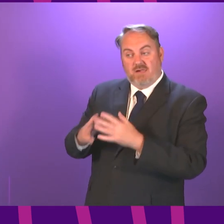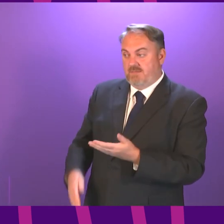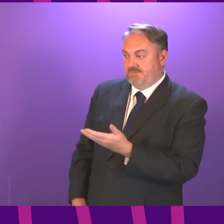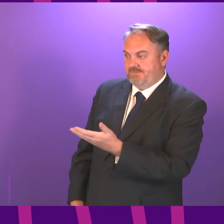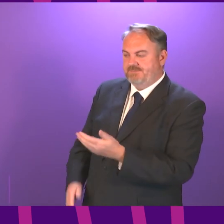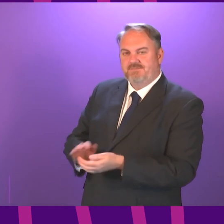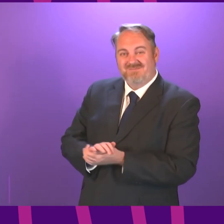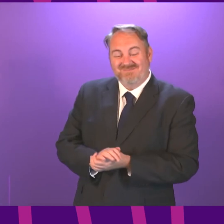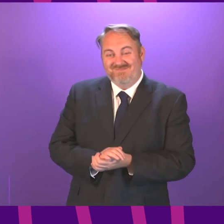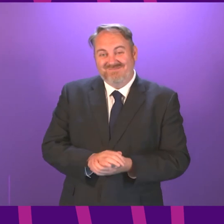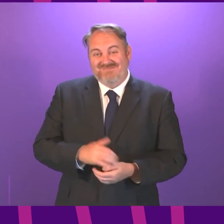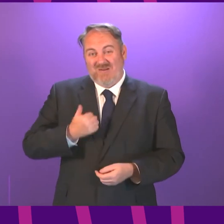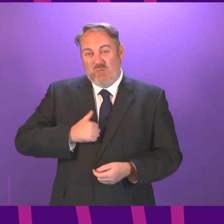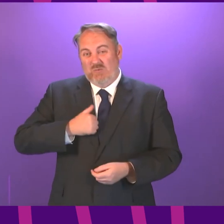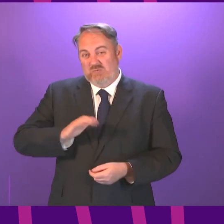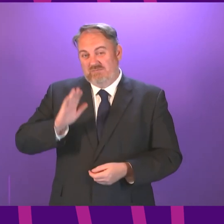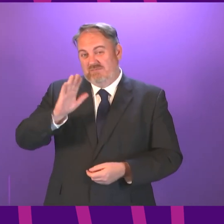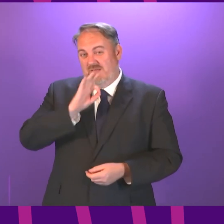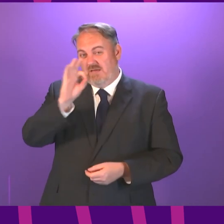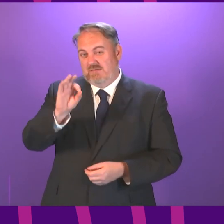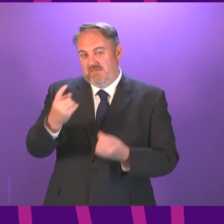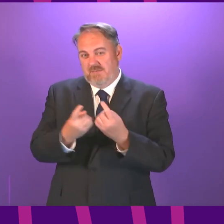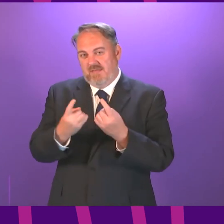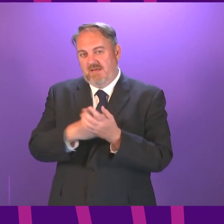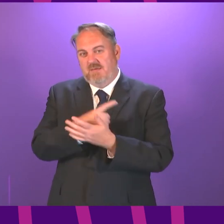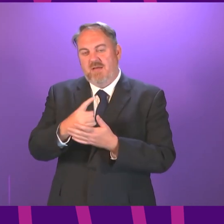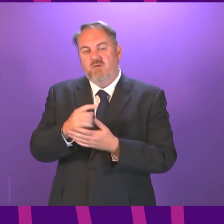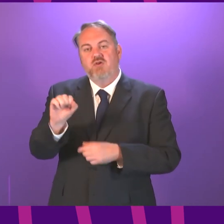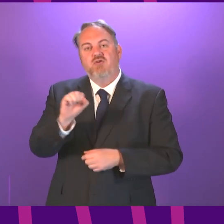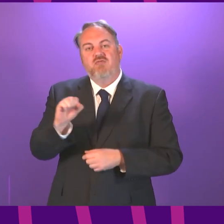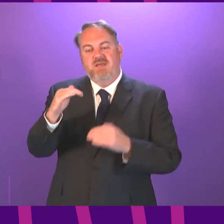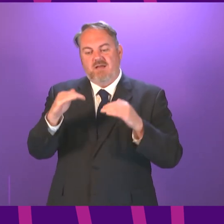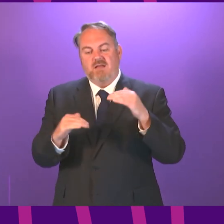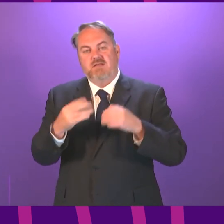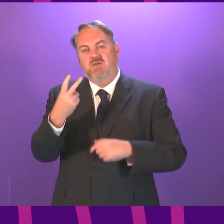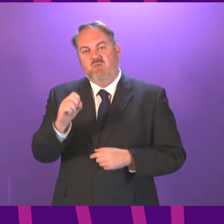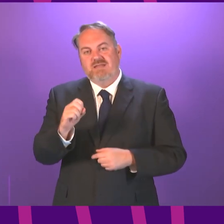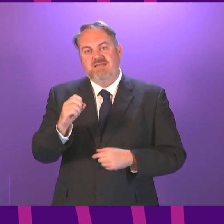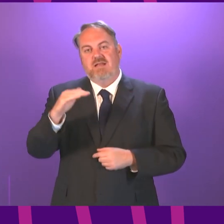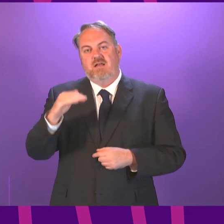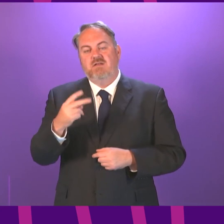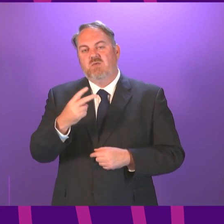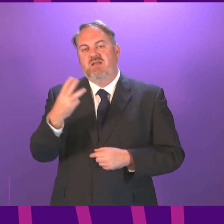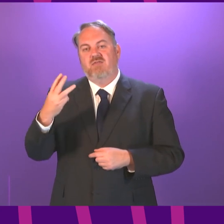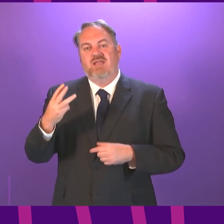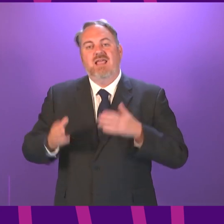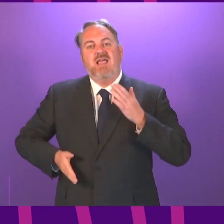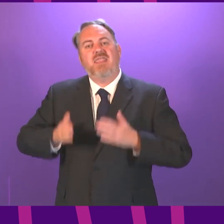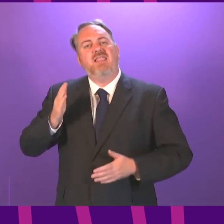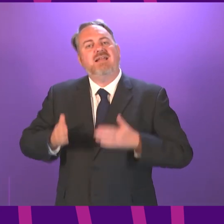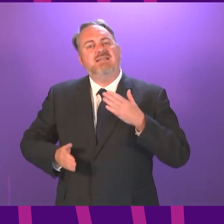I've been asked to raise a very specific issue around the European under 20 and 23 athletics championships which take place this year